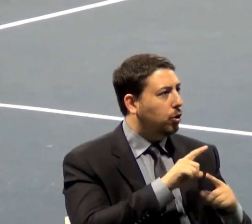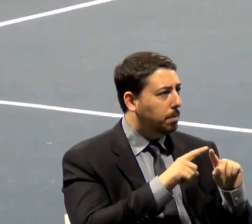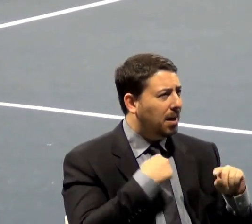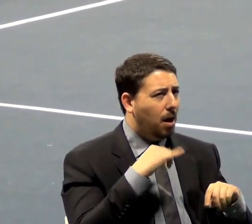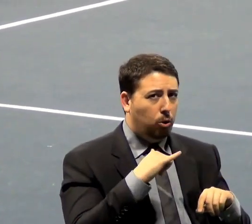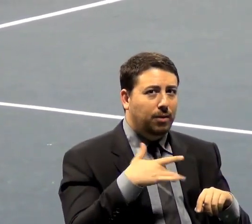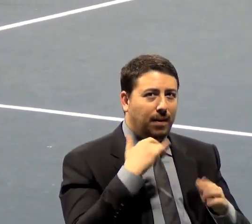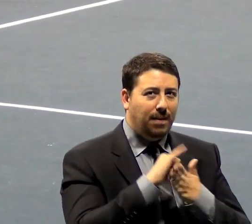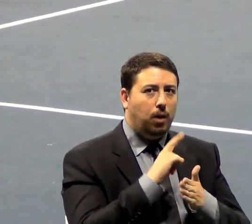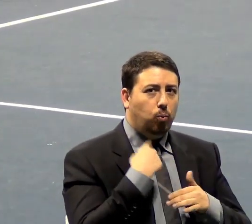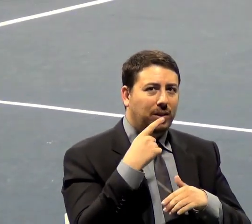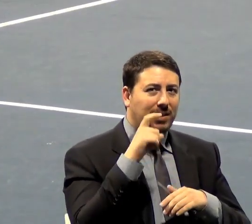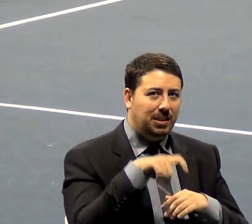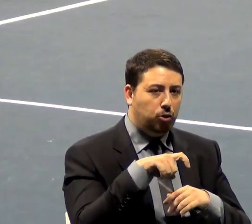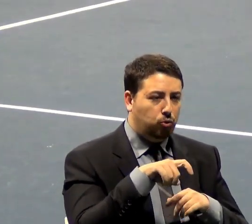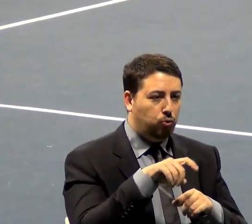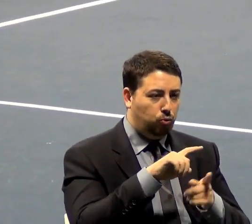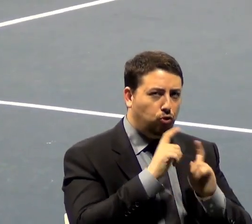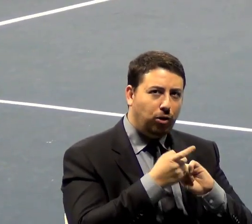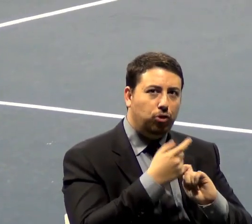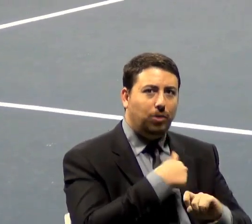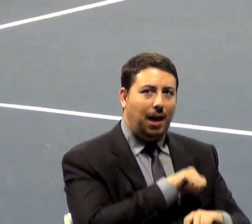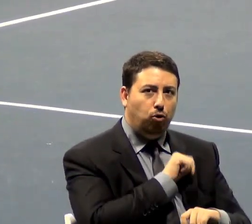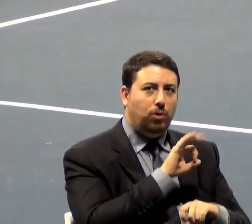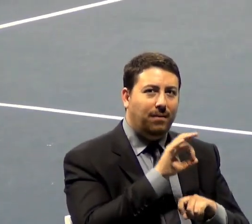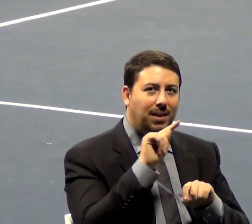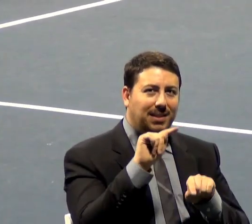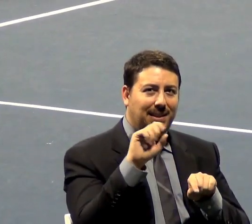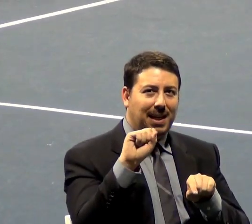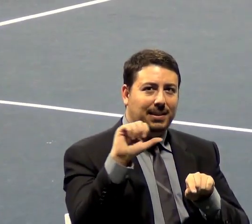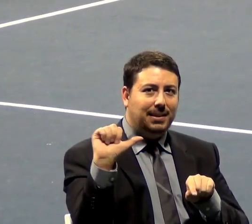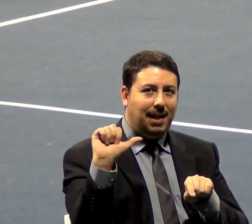have to reverse this attitude of the TSA agents in our airports.